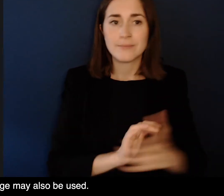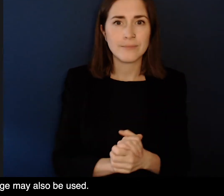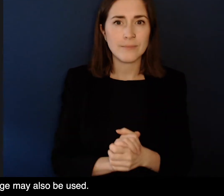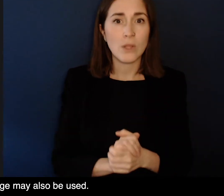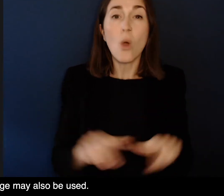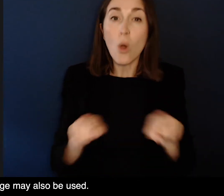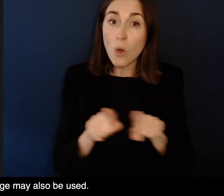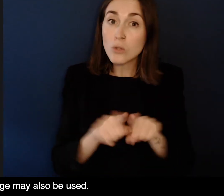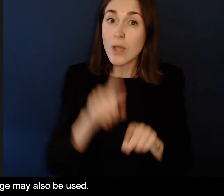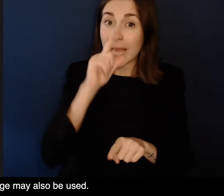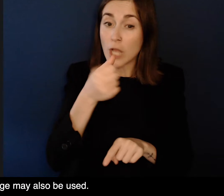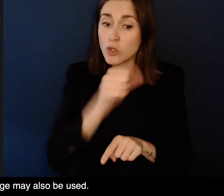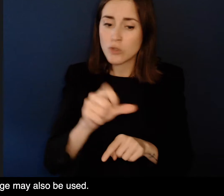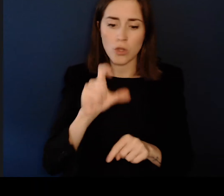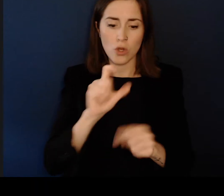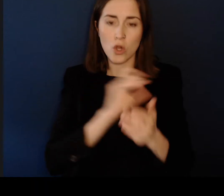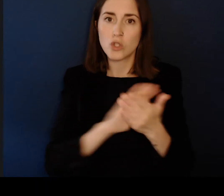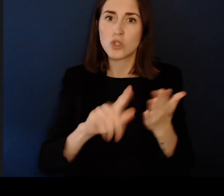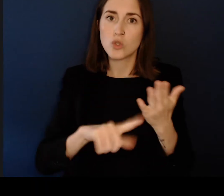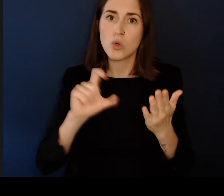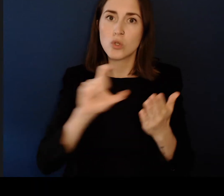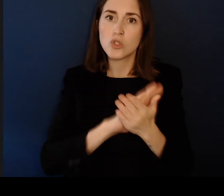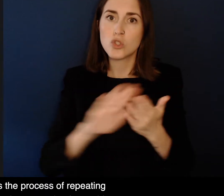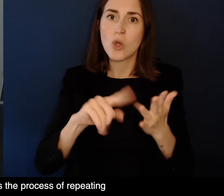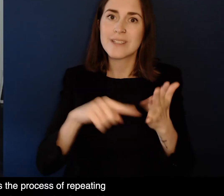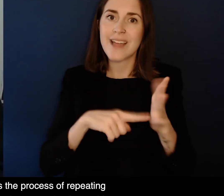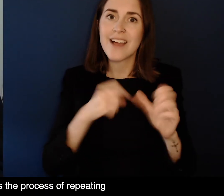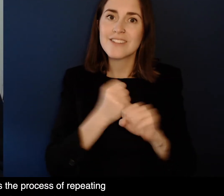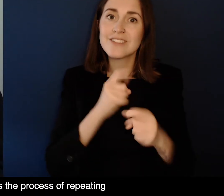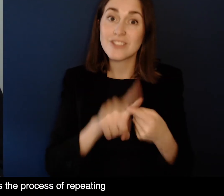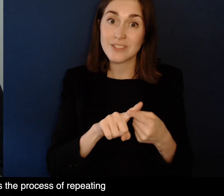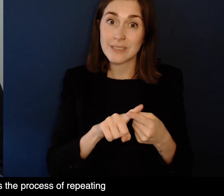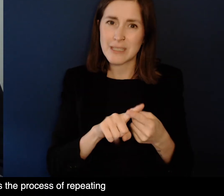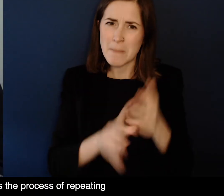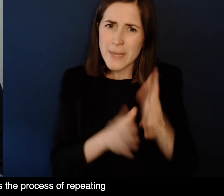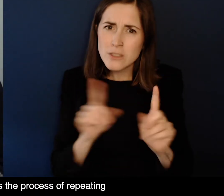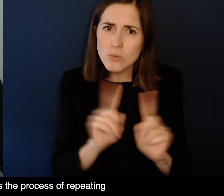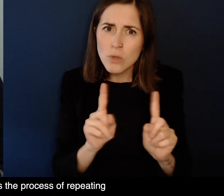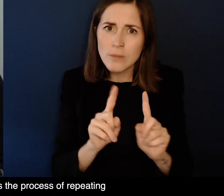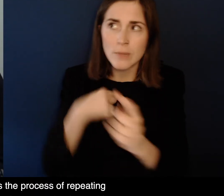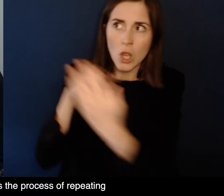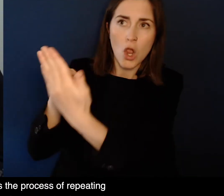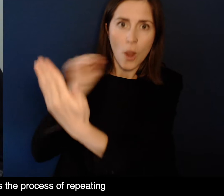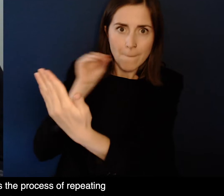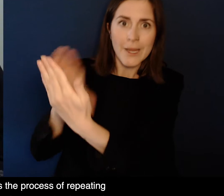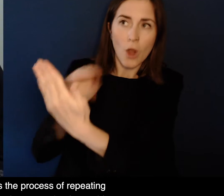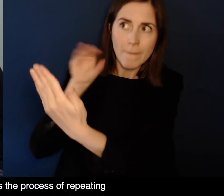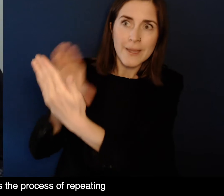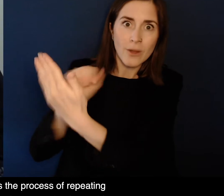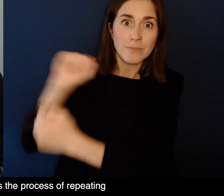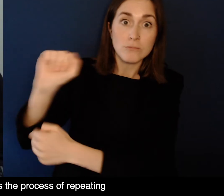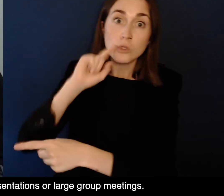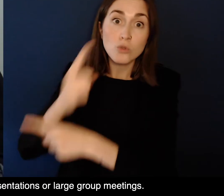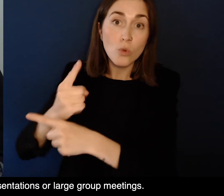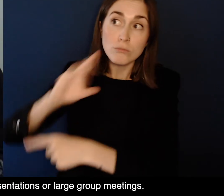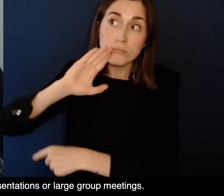Shushitage may also be used Shushitage is the process of repeating word for word what a speaker